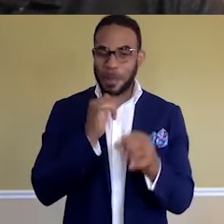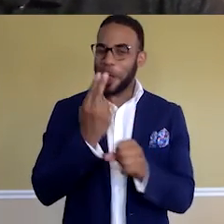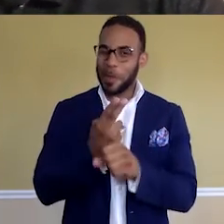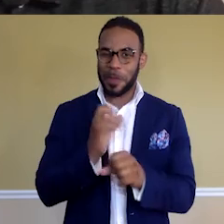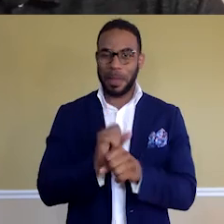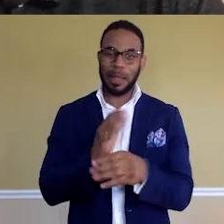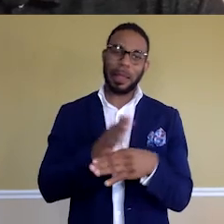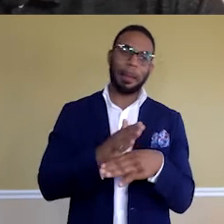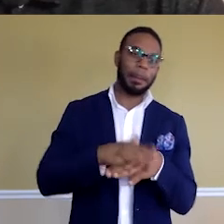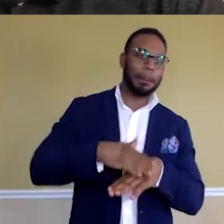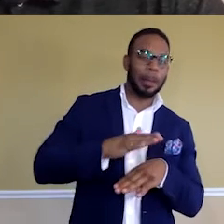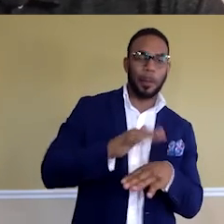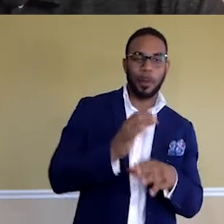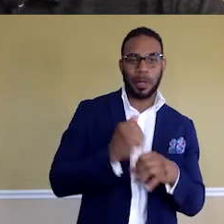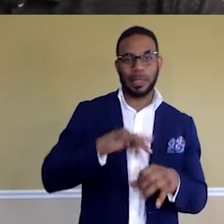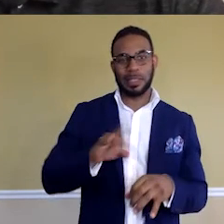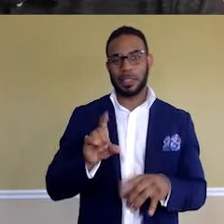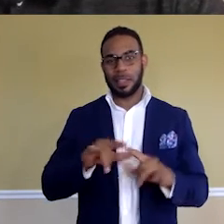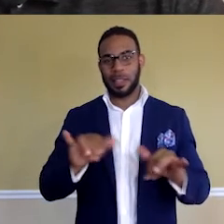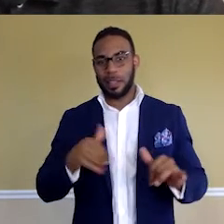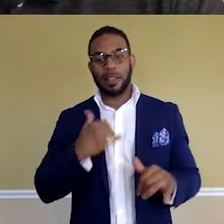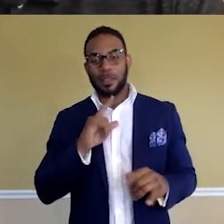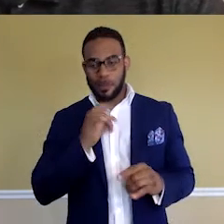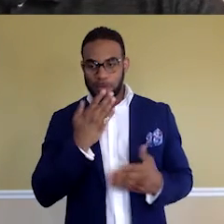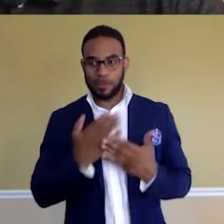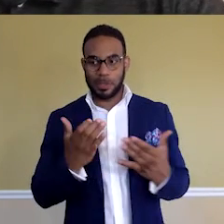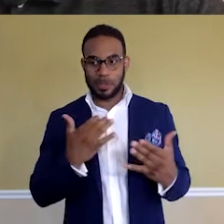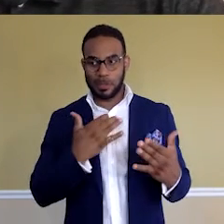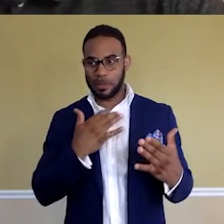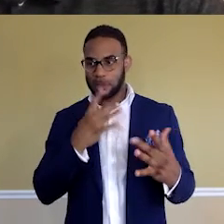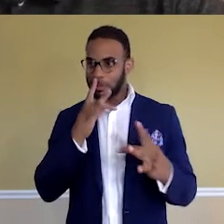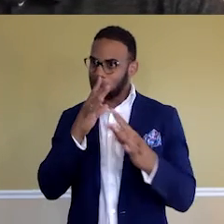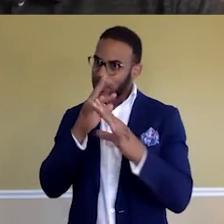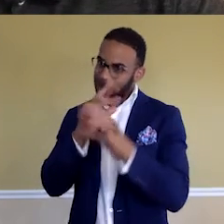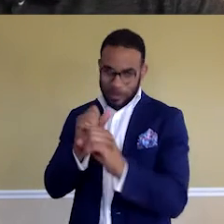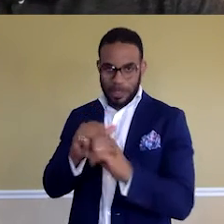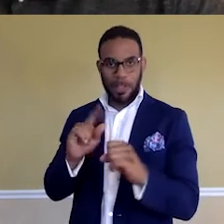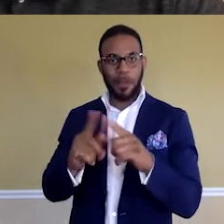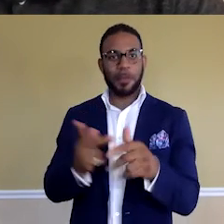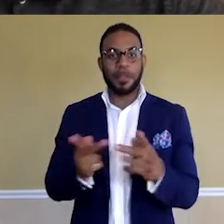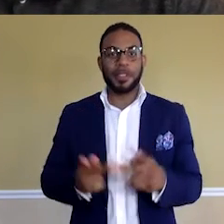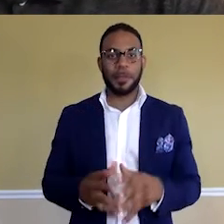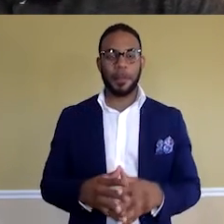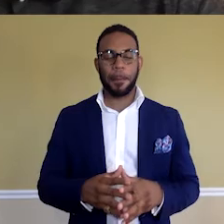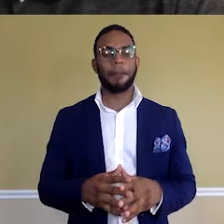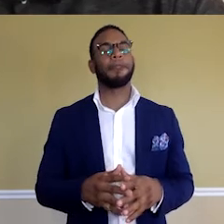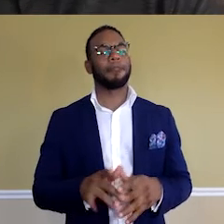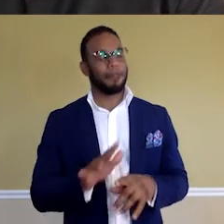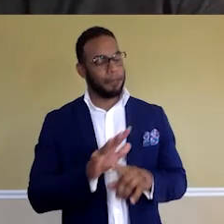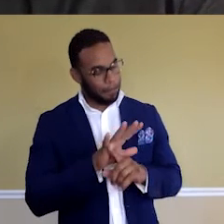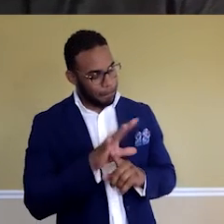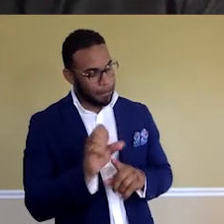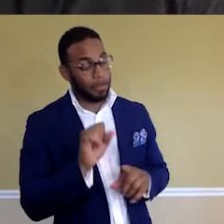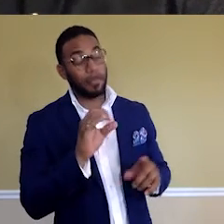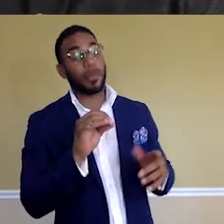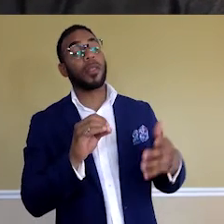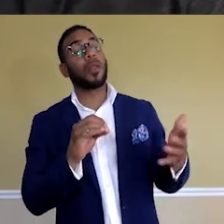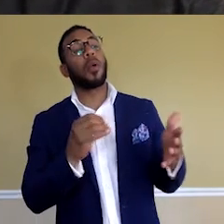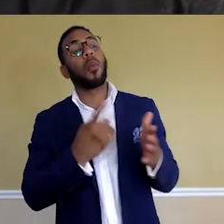minimum wage and stuff like that. So, that's pretty much what got me interested in the first place. That's awesome. So, what was one of your hardest